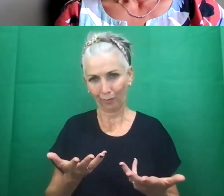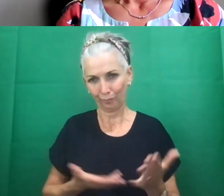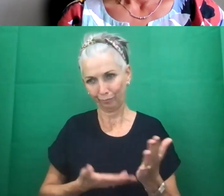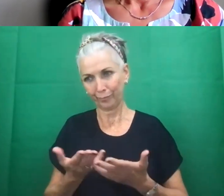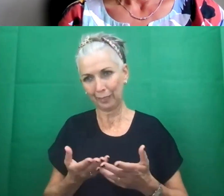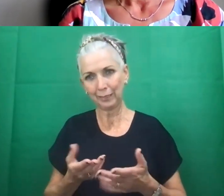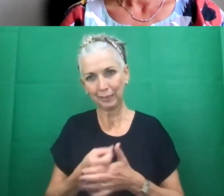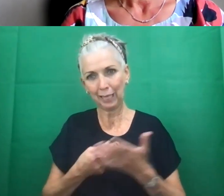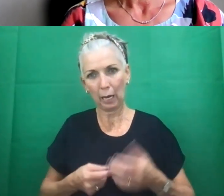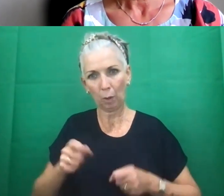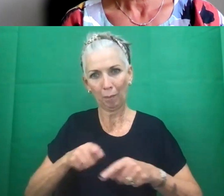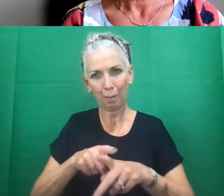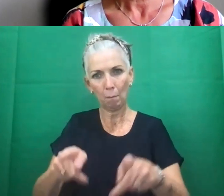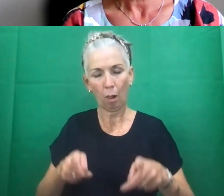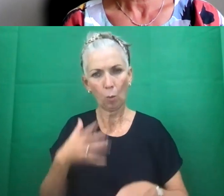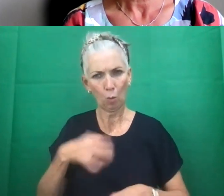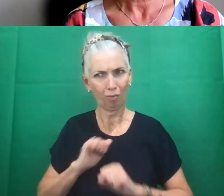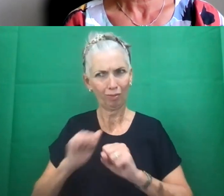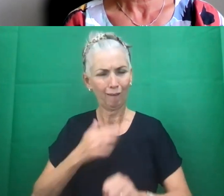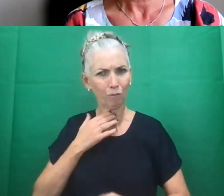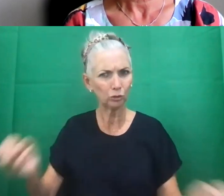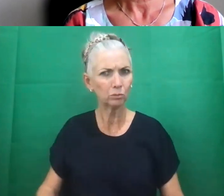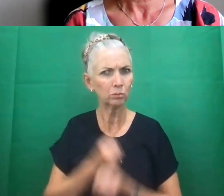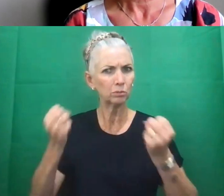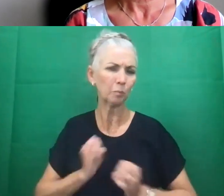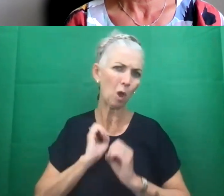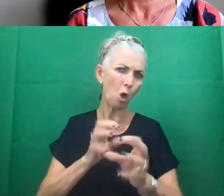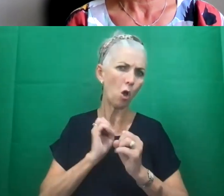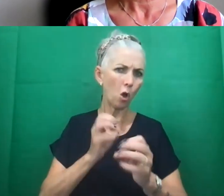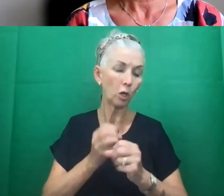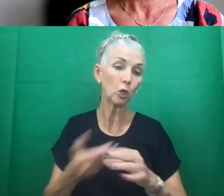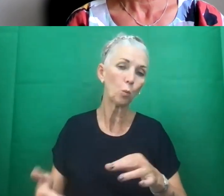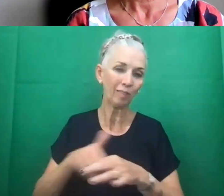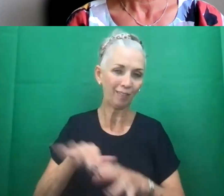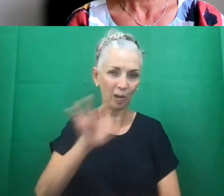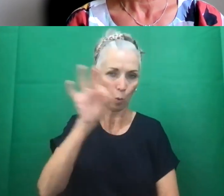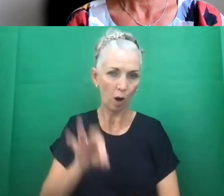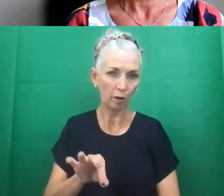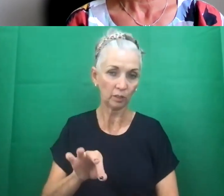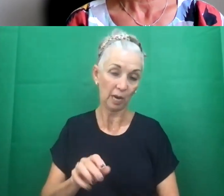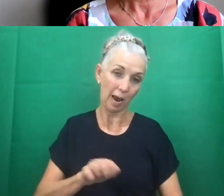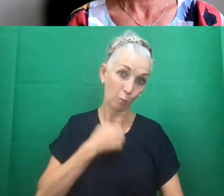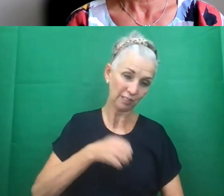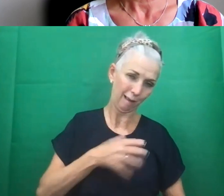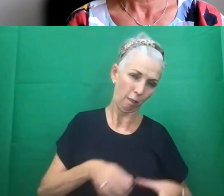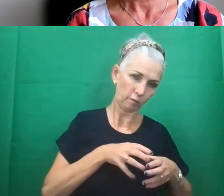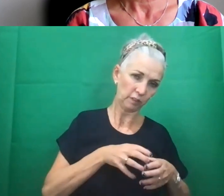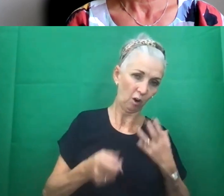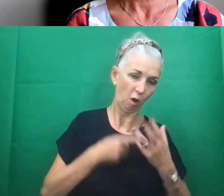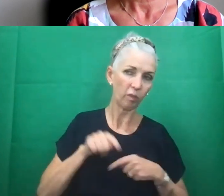want disabled people's voice to be heard at that inquiry. And we and others, I'm sure, will make sure, when the public hearings